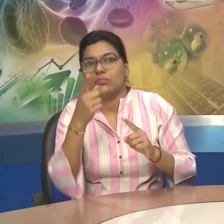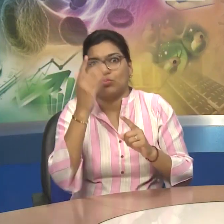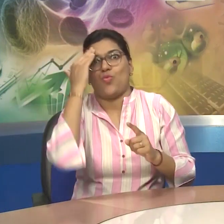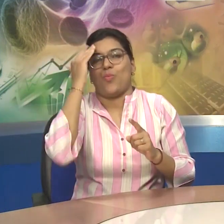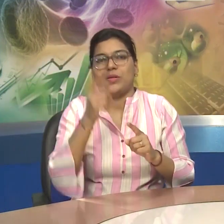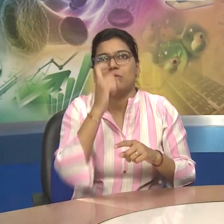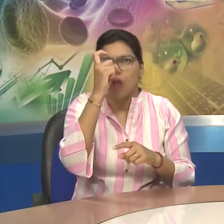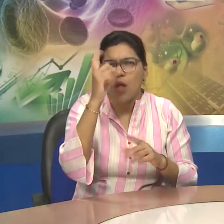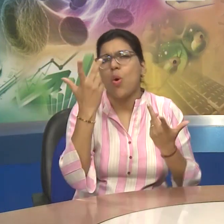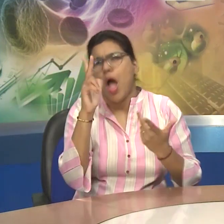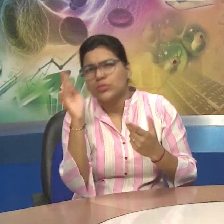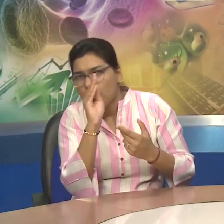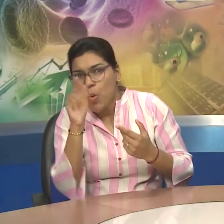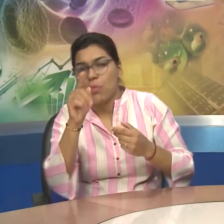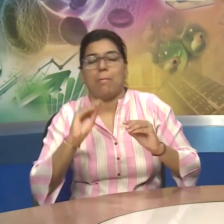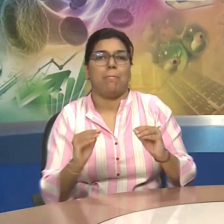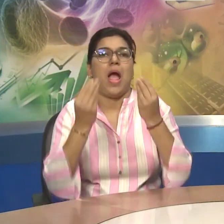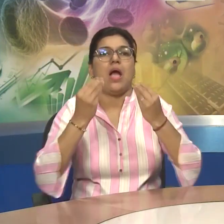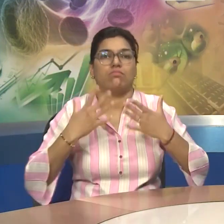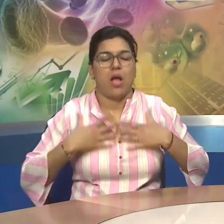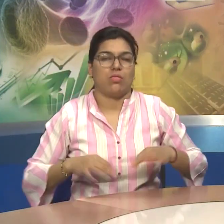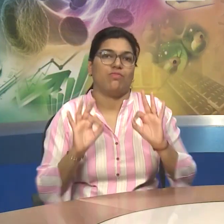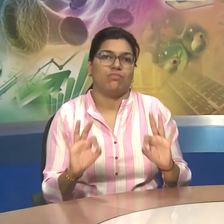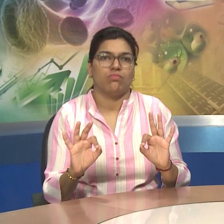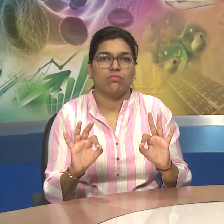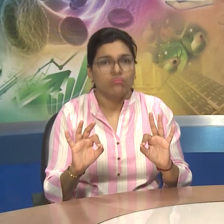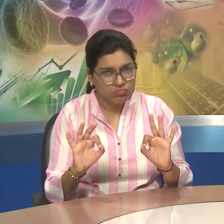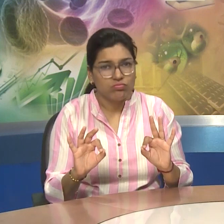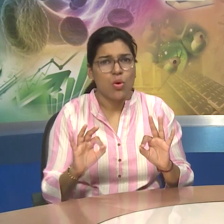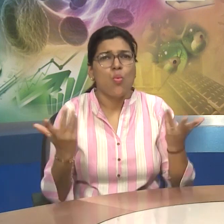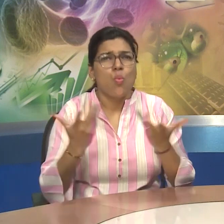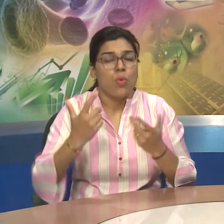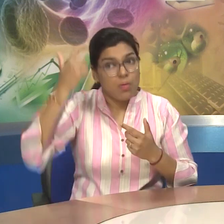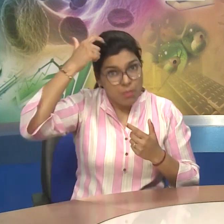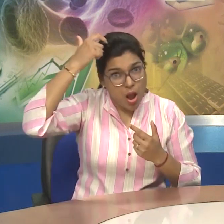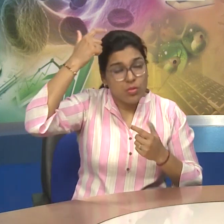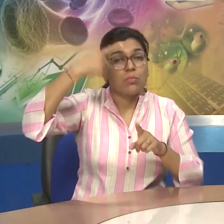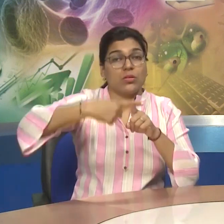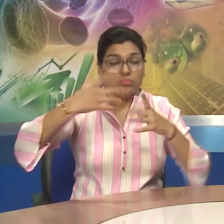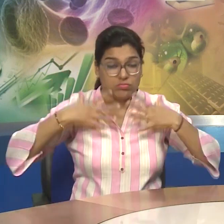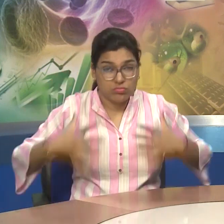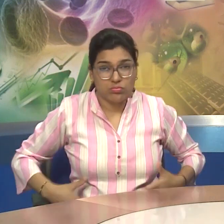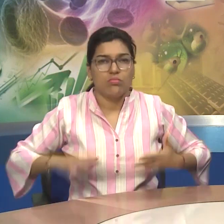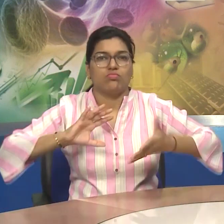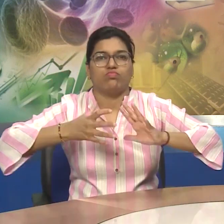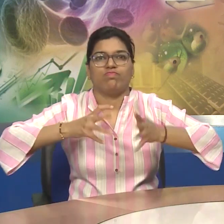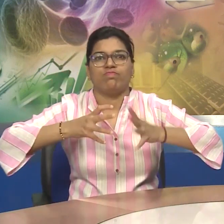Optimal Physical Rest And Brain